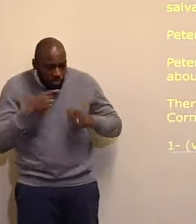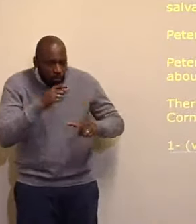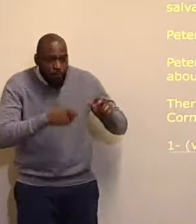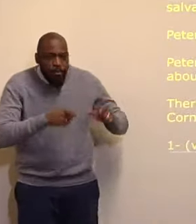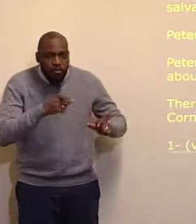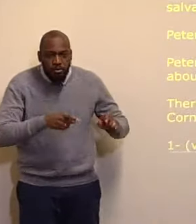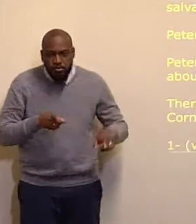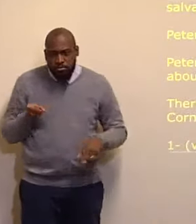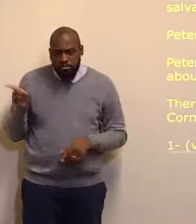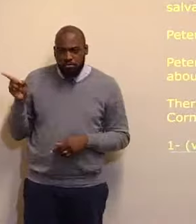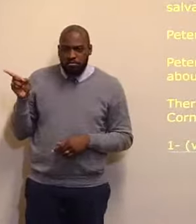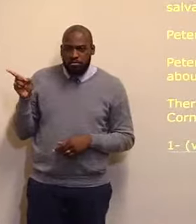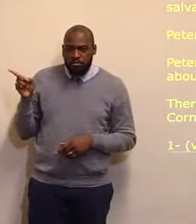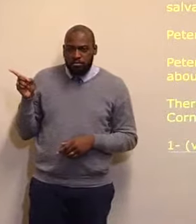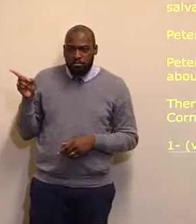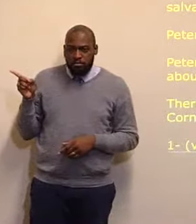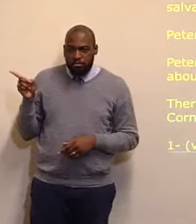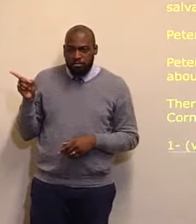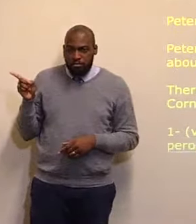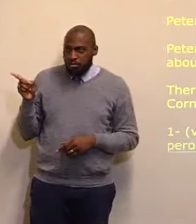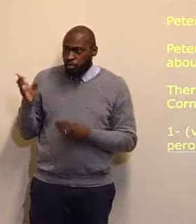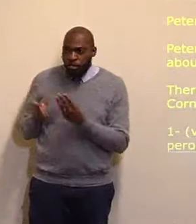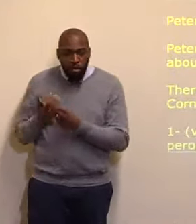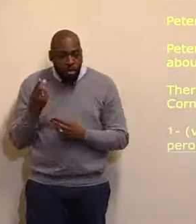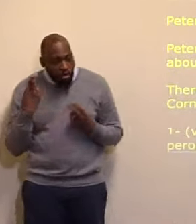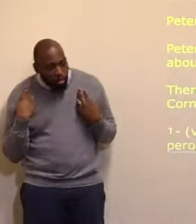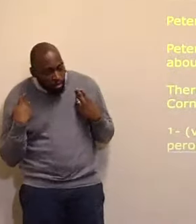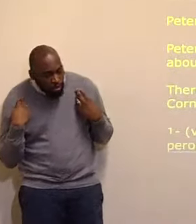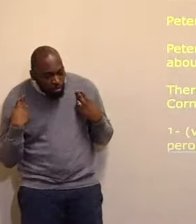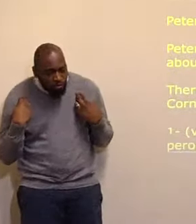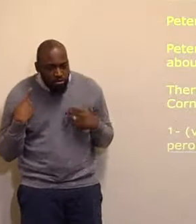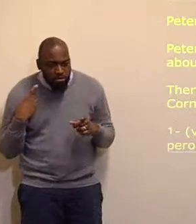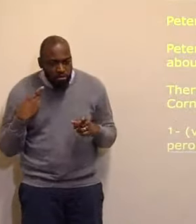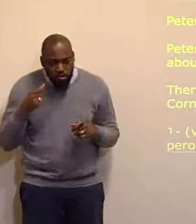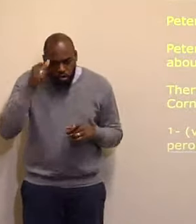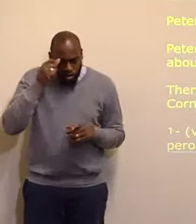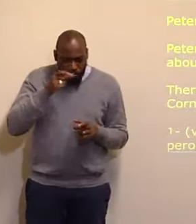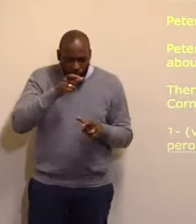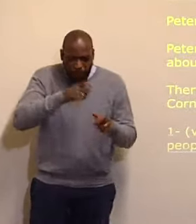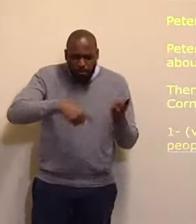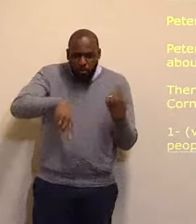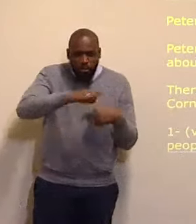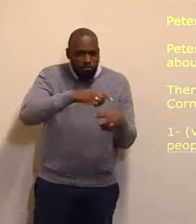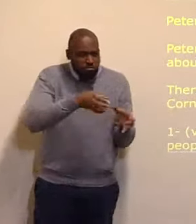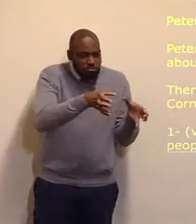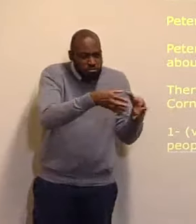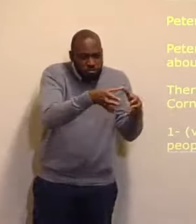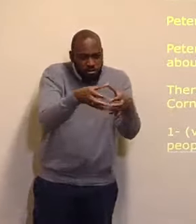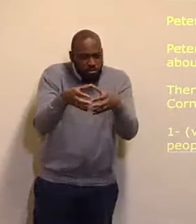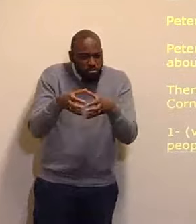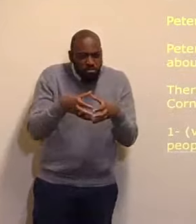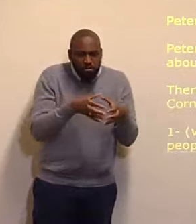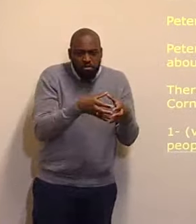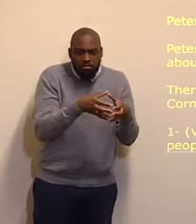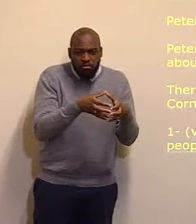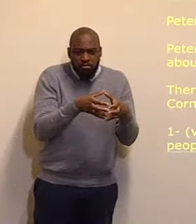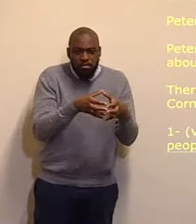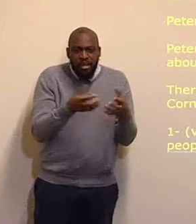God is not like us. We classify people. We classify people, in terms of colors,